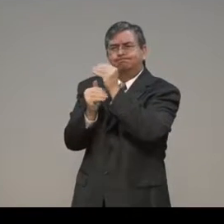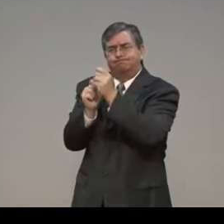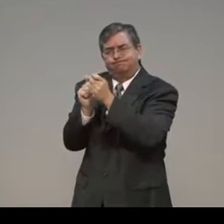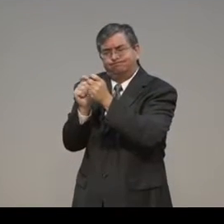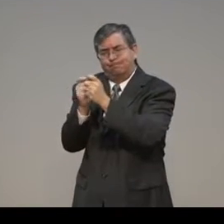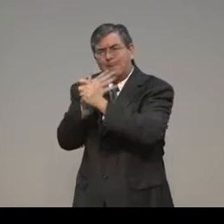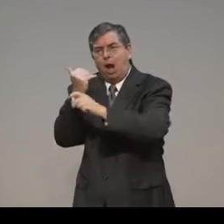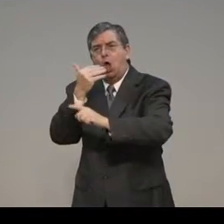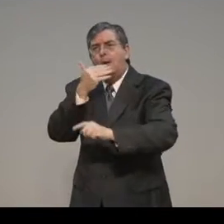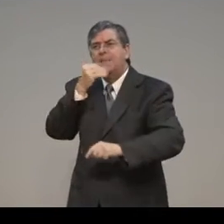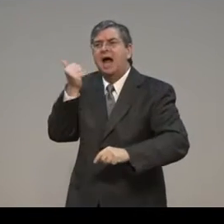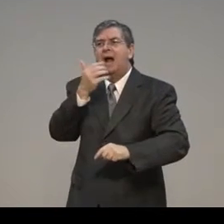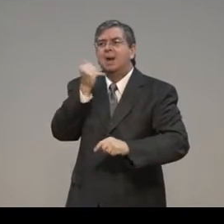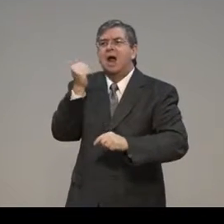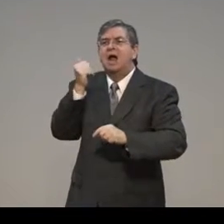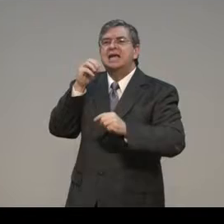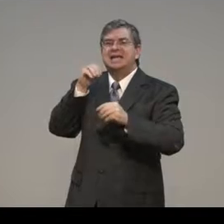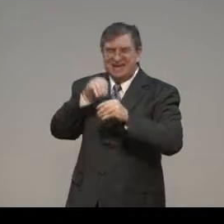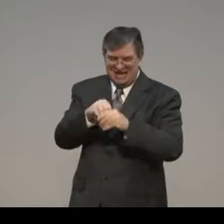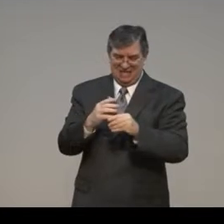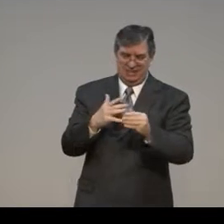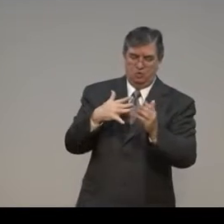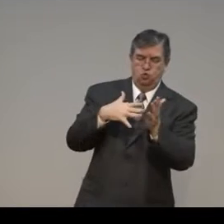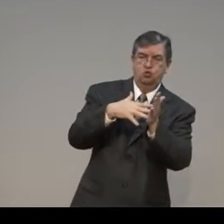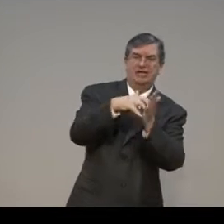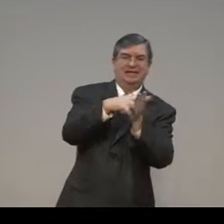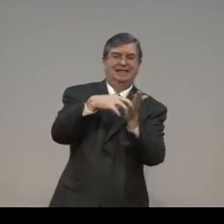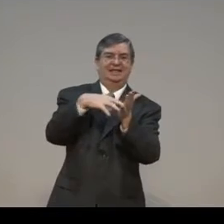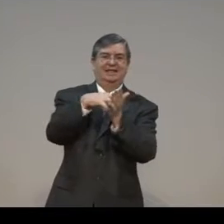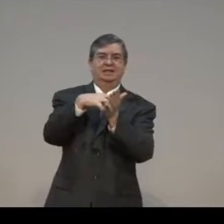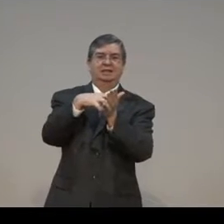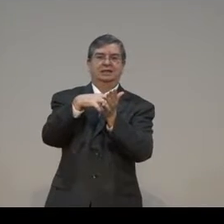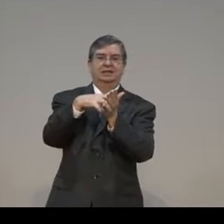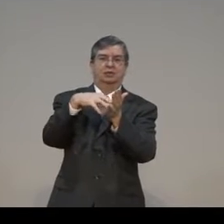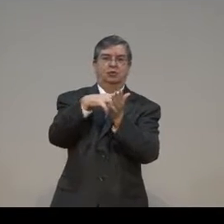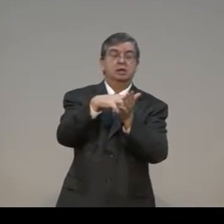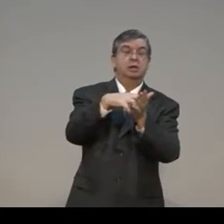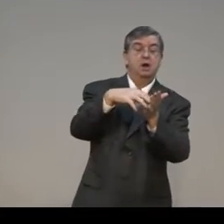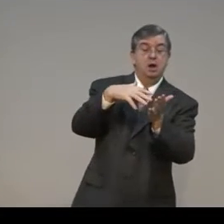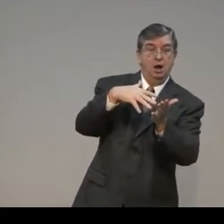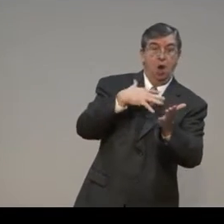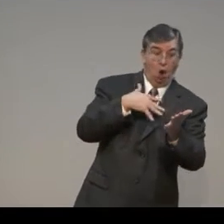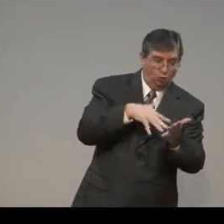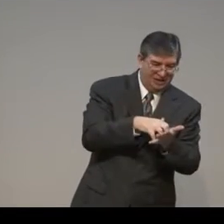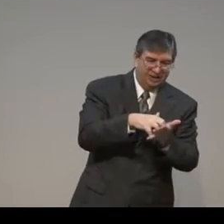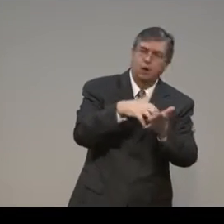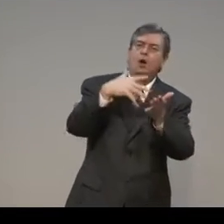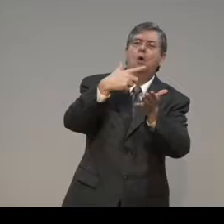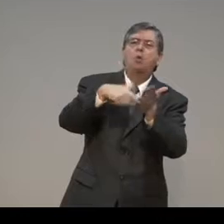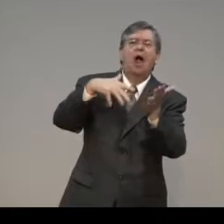In other words, through any trial and error, the strength is